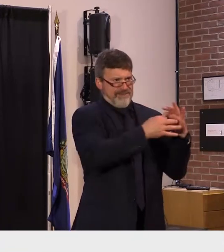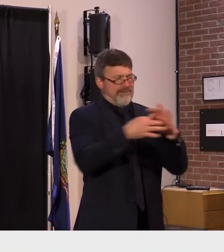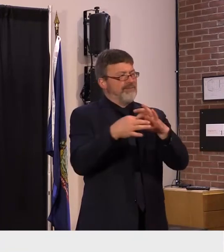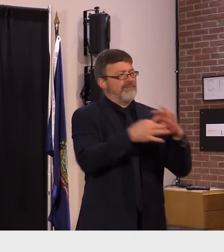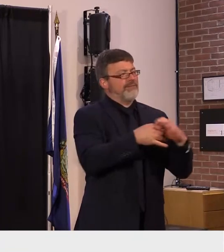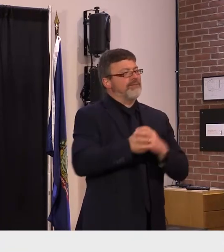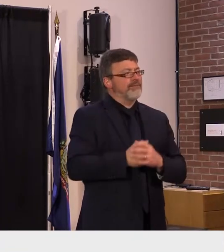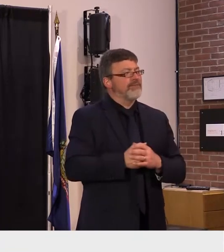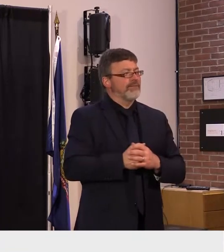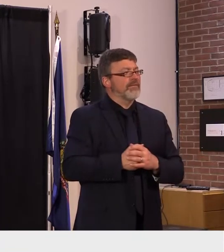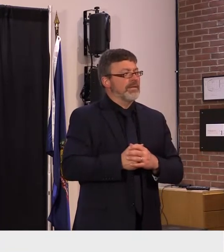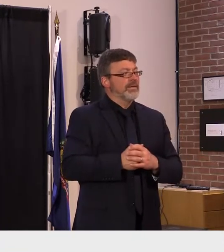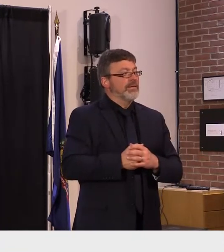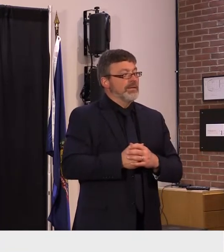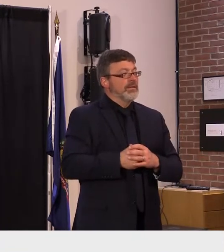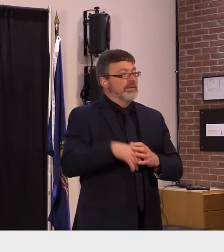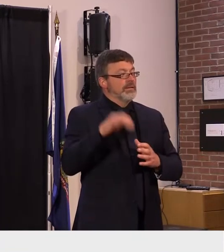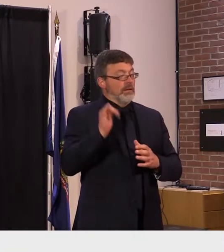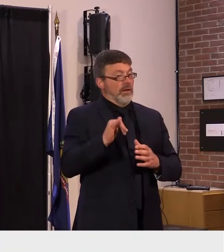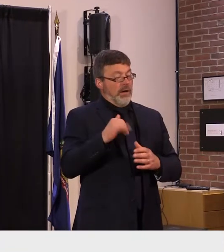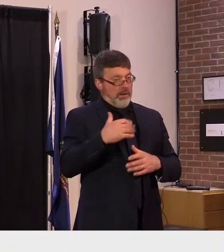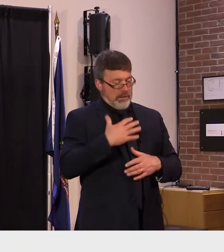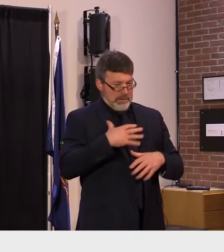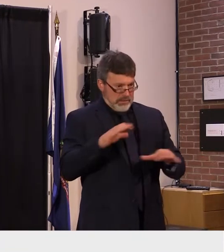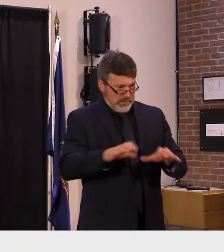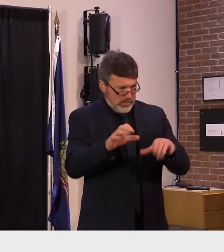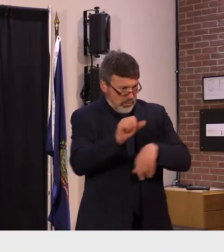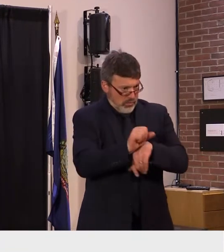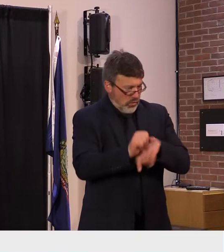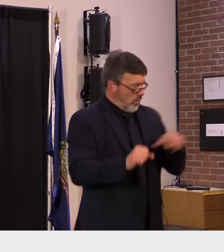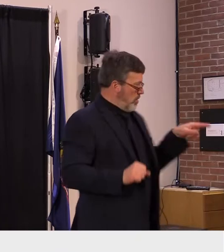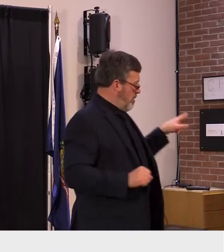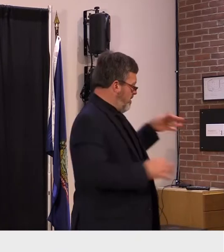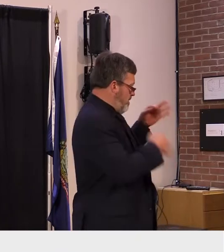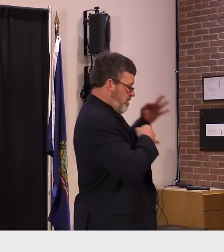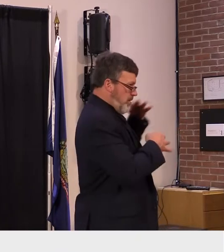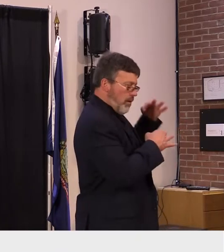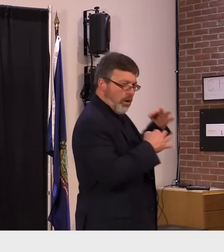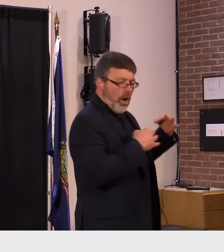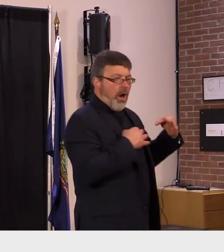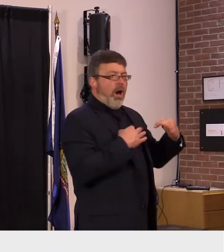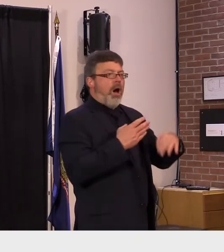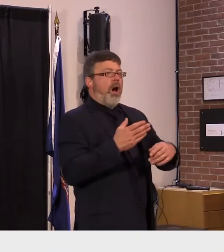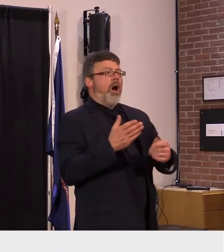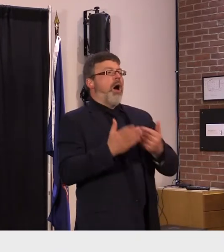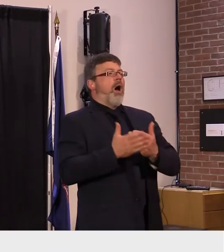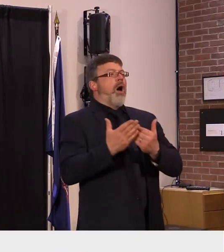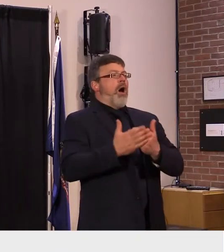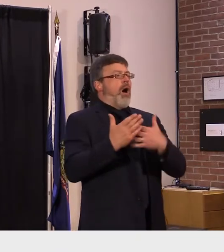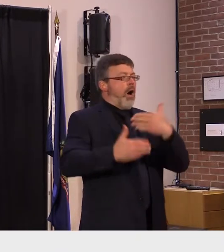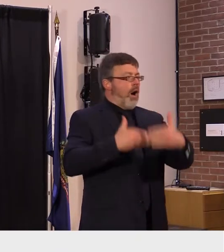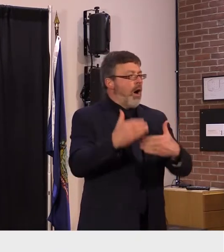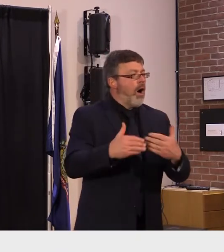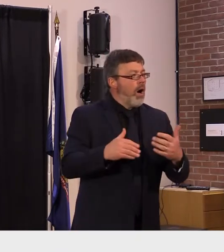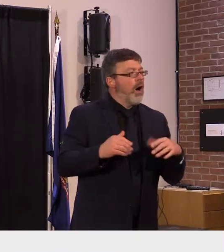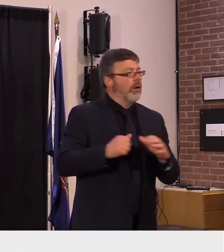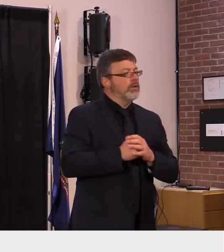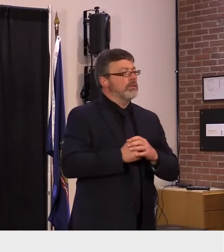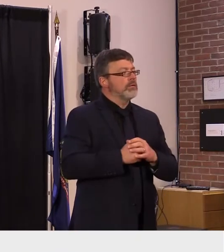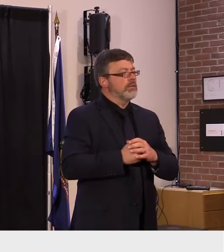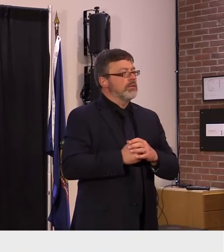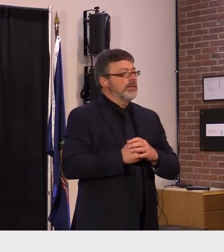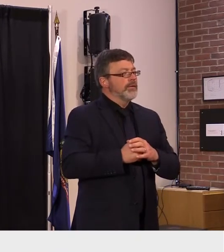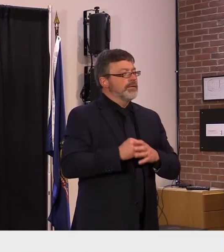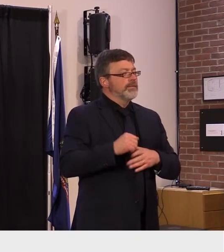position and realized that one of the people at the top of my speed dial was going to be the commissioner of public safety